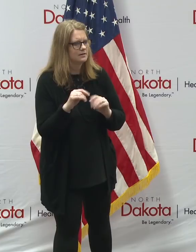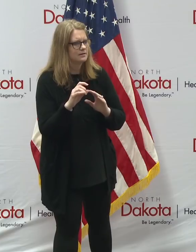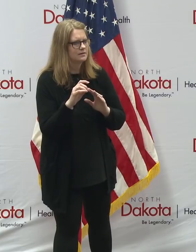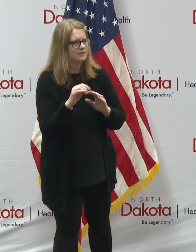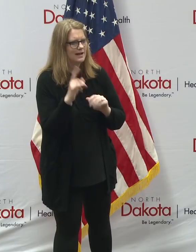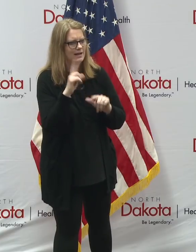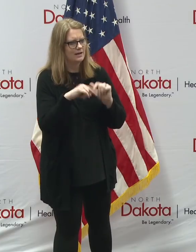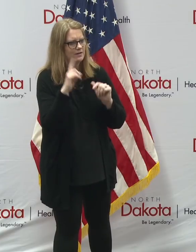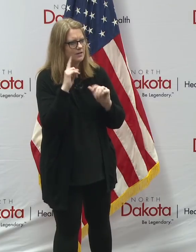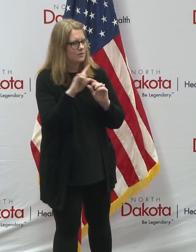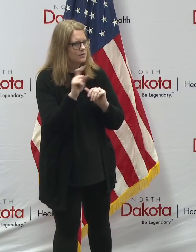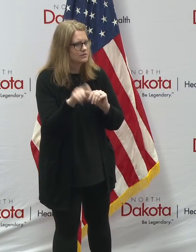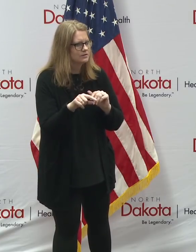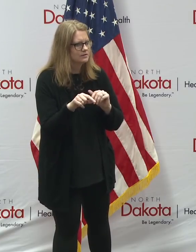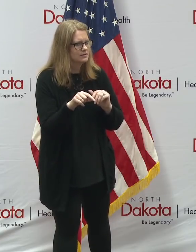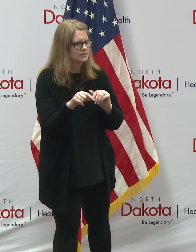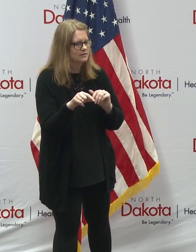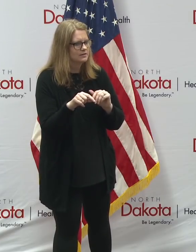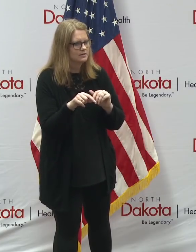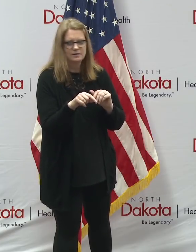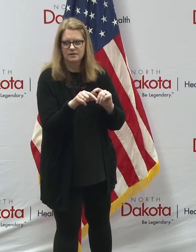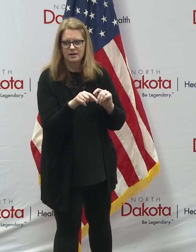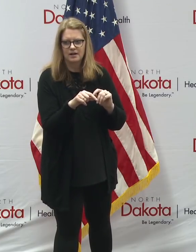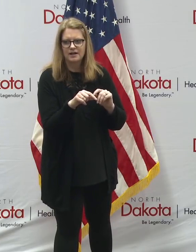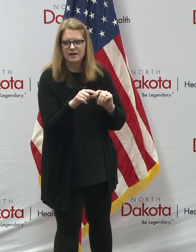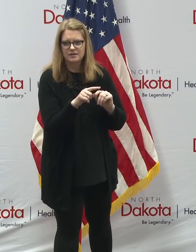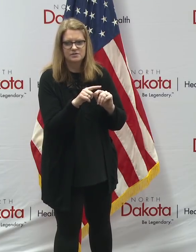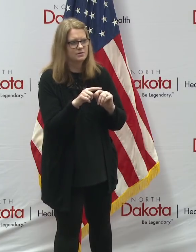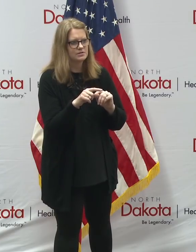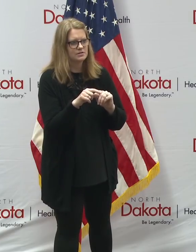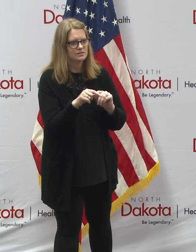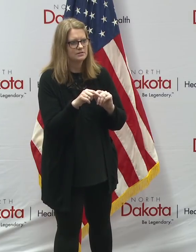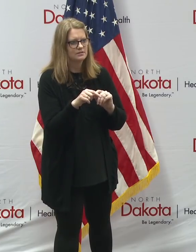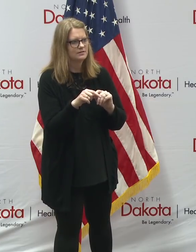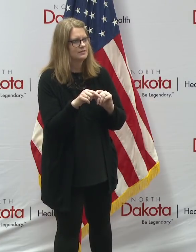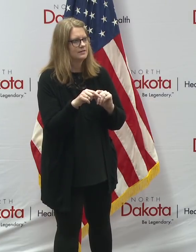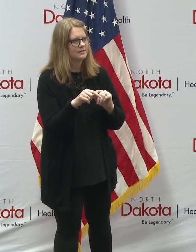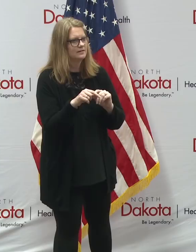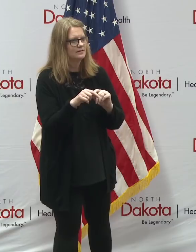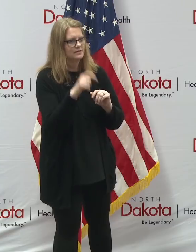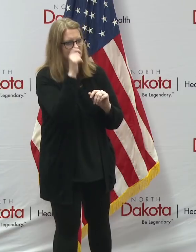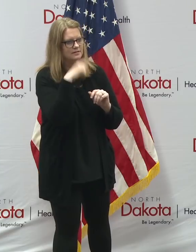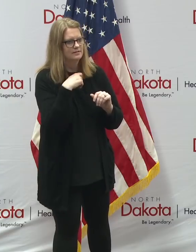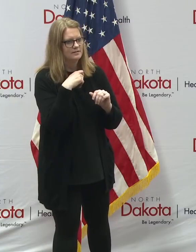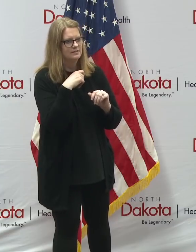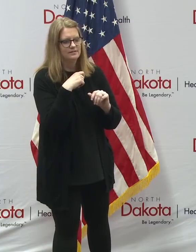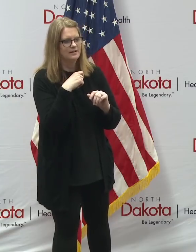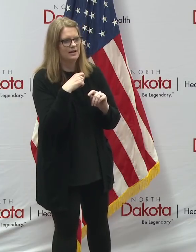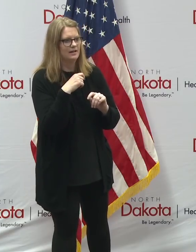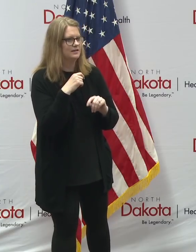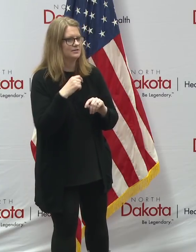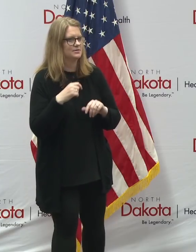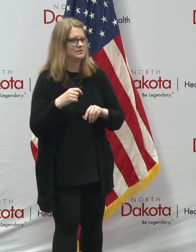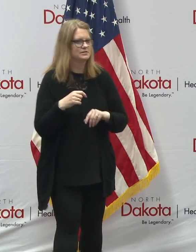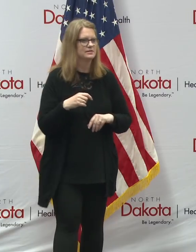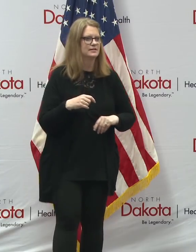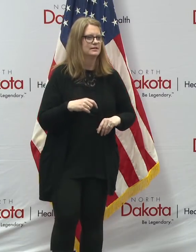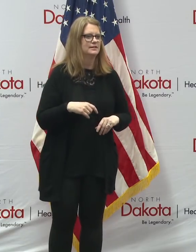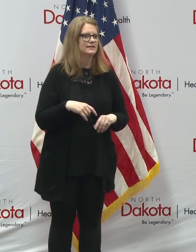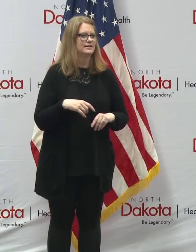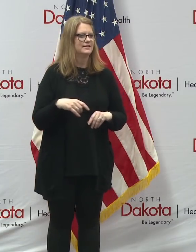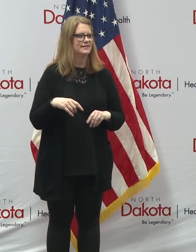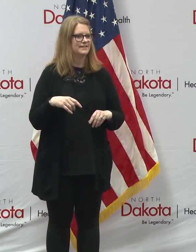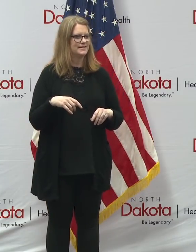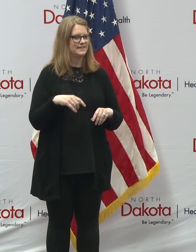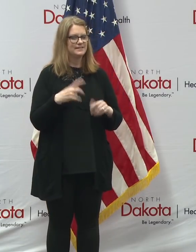was done with Hurricane Florence in 2018. I couldn't quite, neither Lindsay or I could hear you. It could be the effectiveness